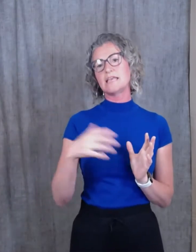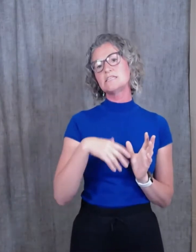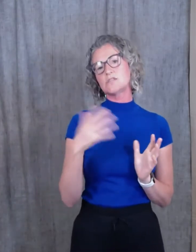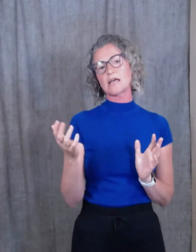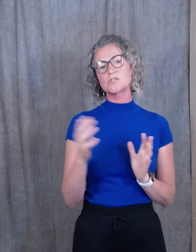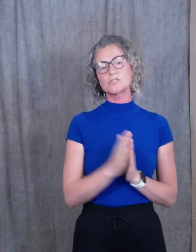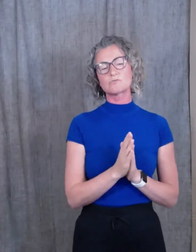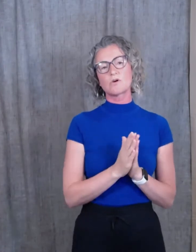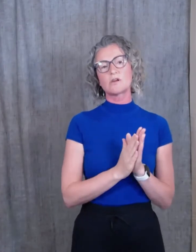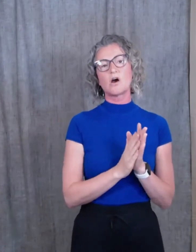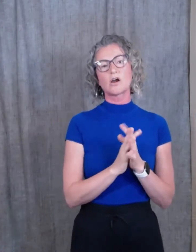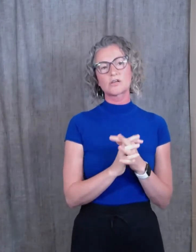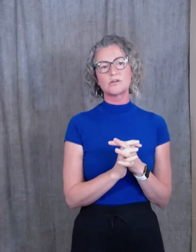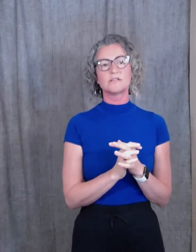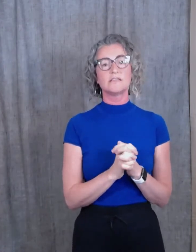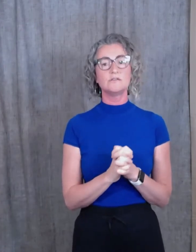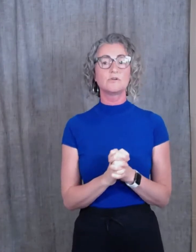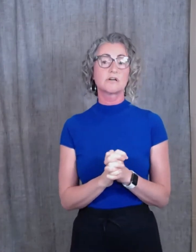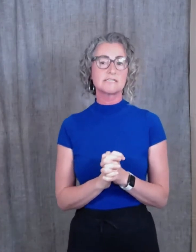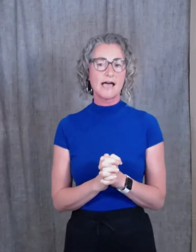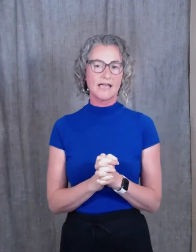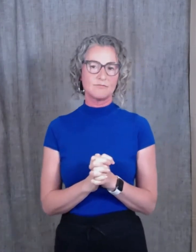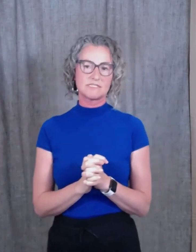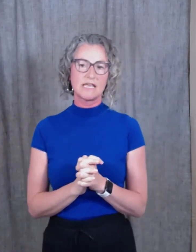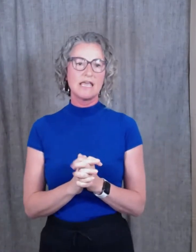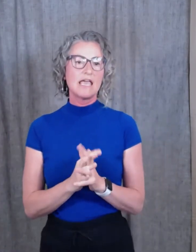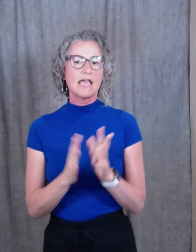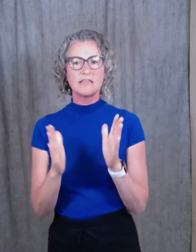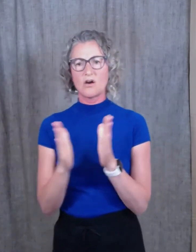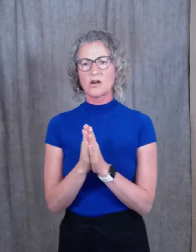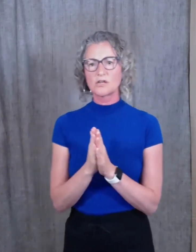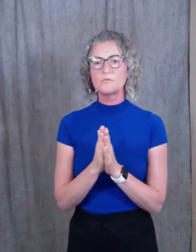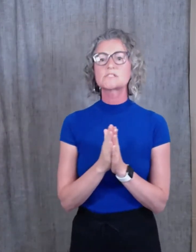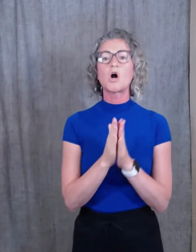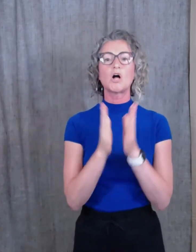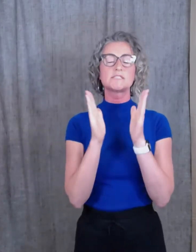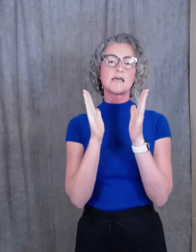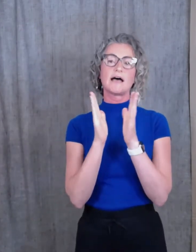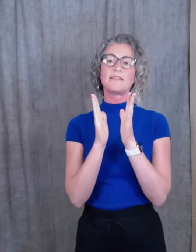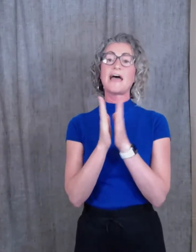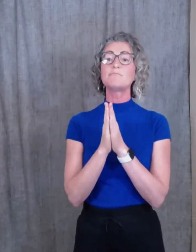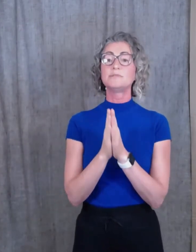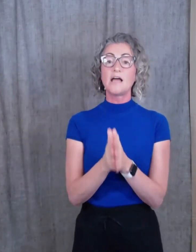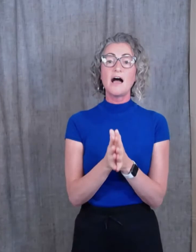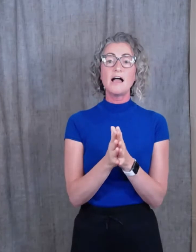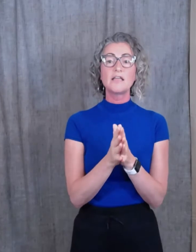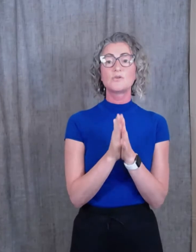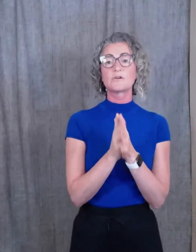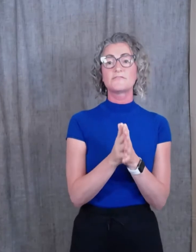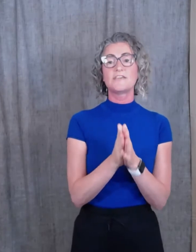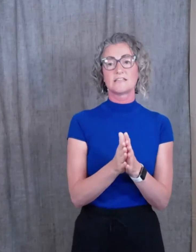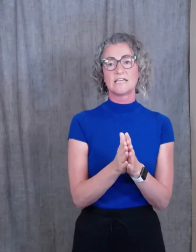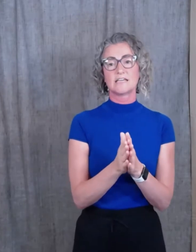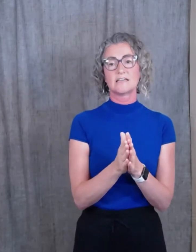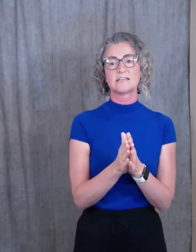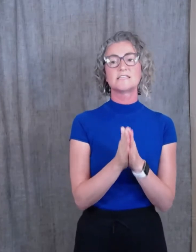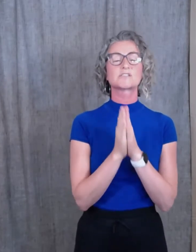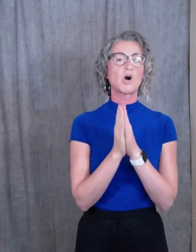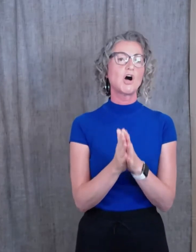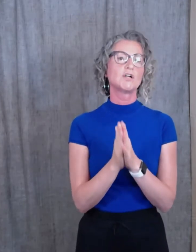he's actually just wrote an article in the New York Times. And the article was called, that blah, your feeling is called